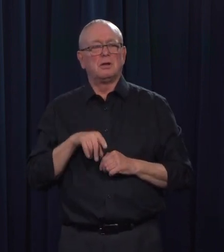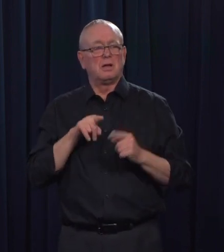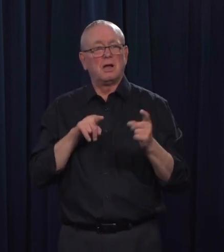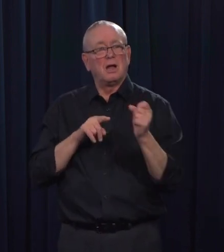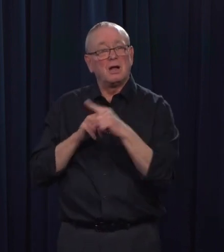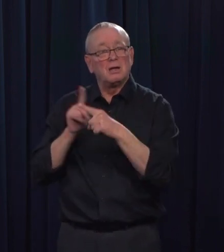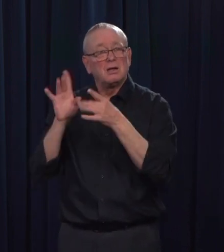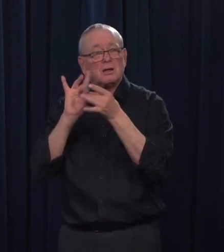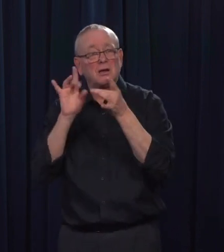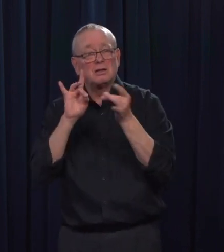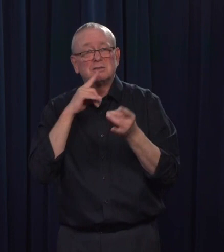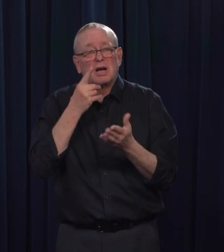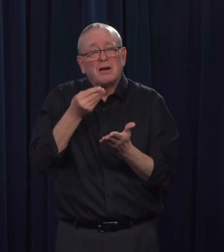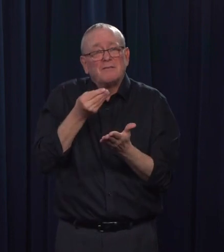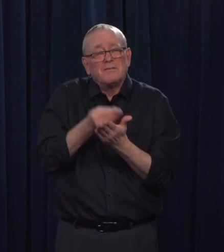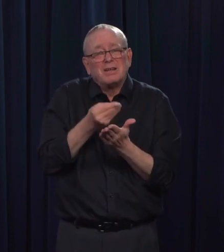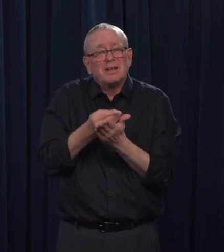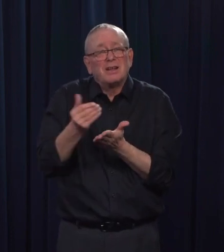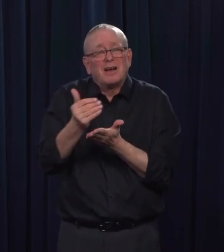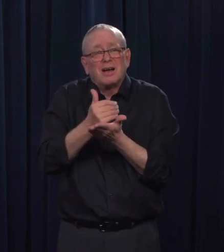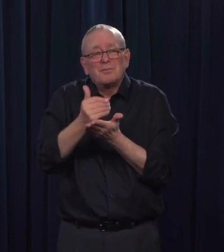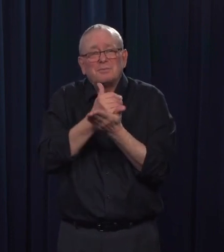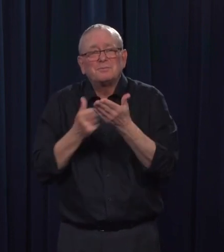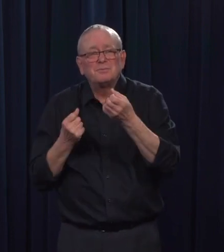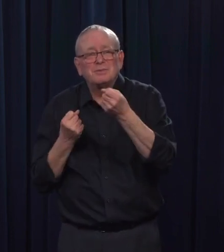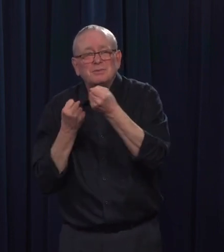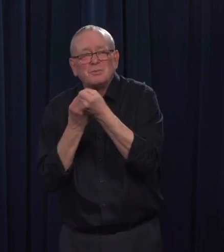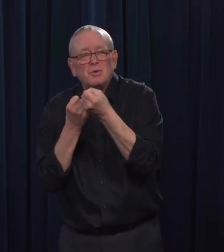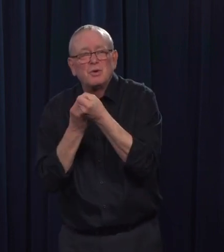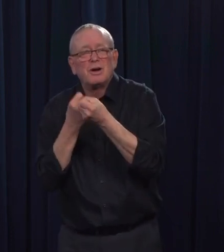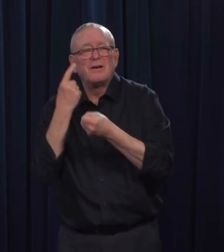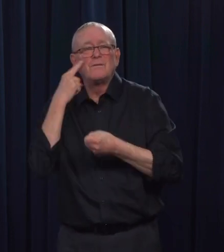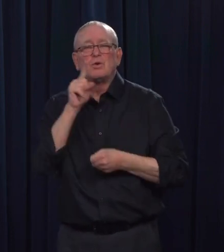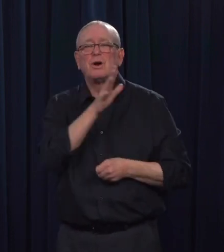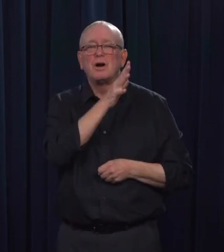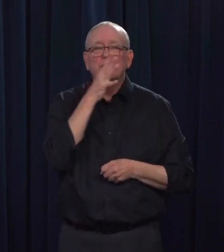assistance for the 2019 agricultural economic hardship disaster.